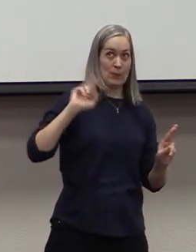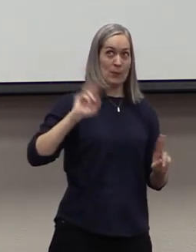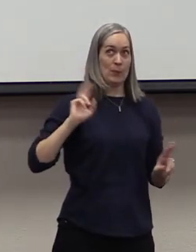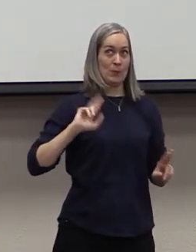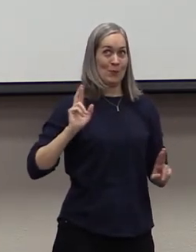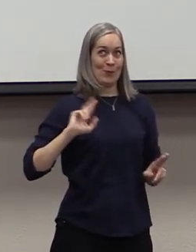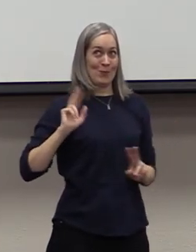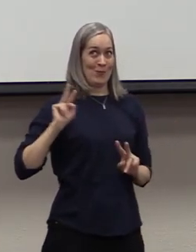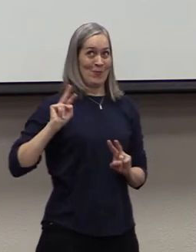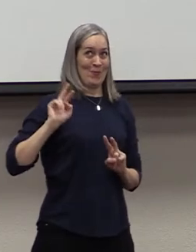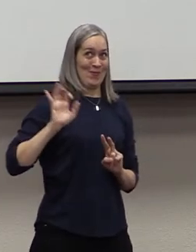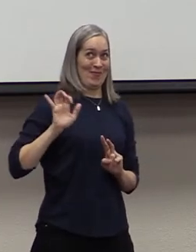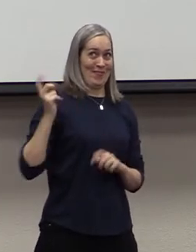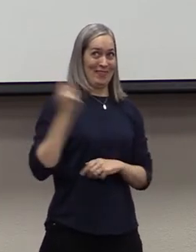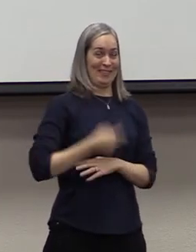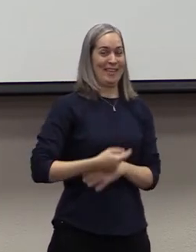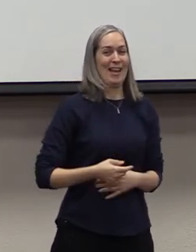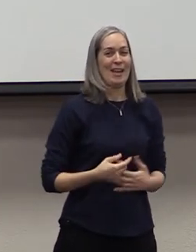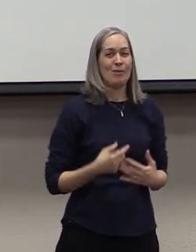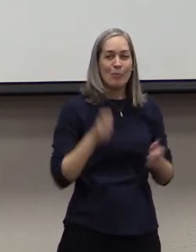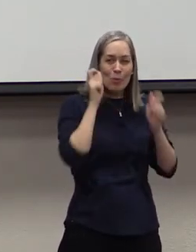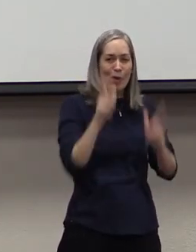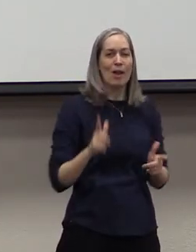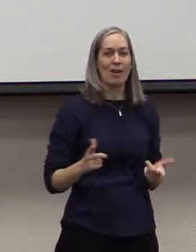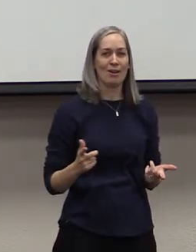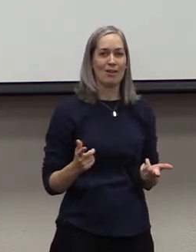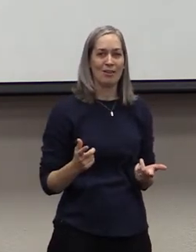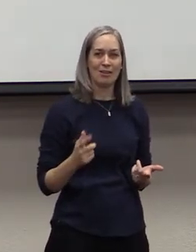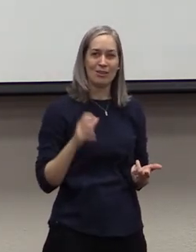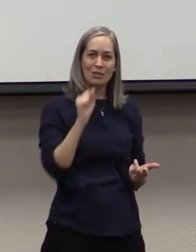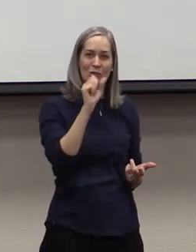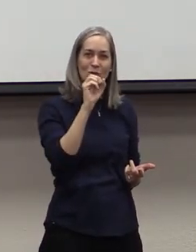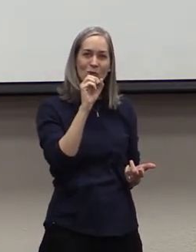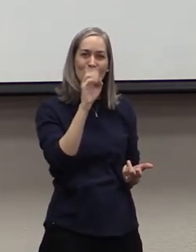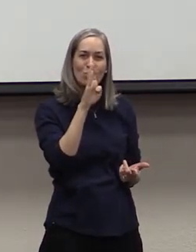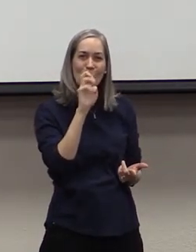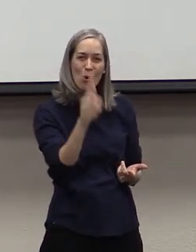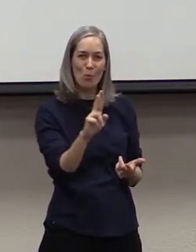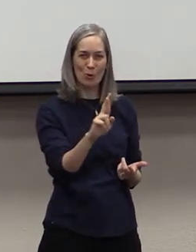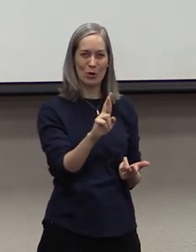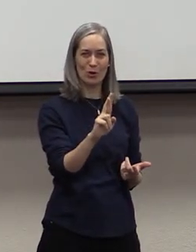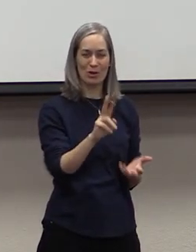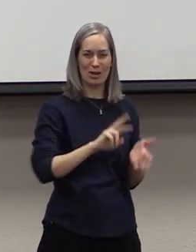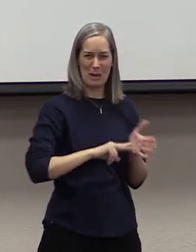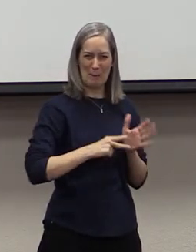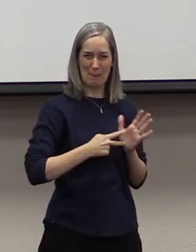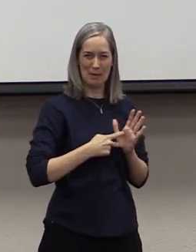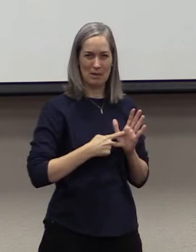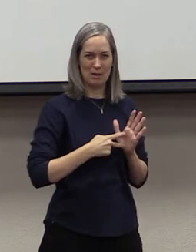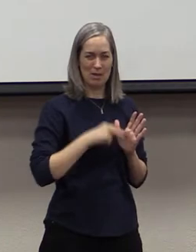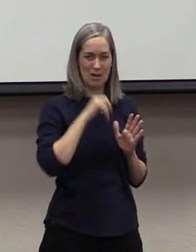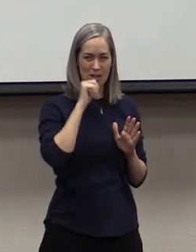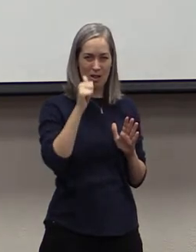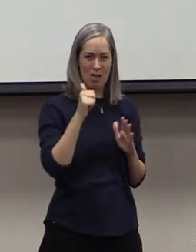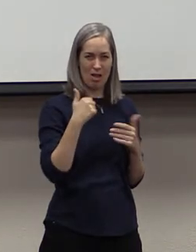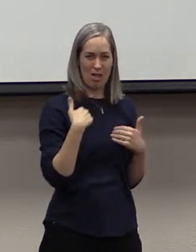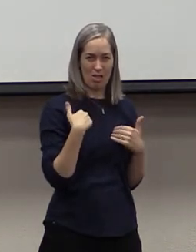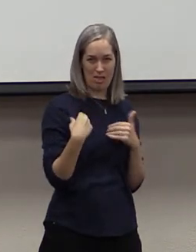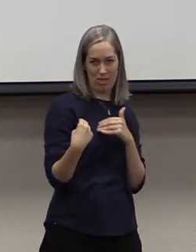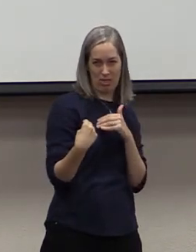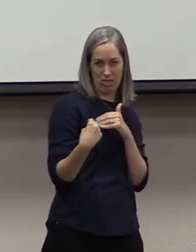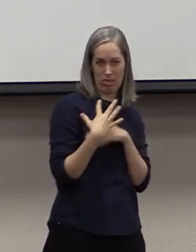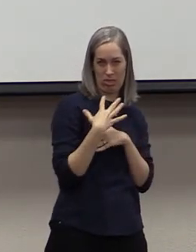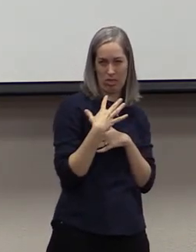day. He says, awake and be sober. To be sober means that you are not under the influence of